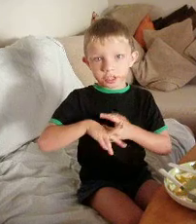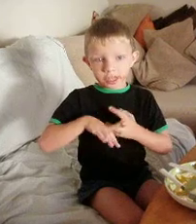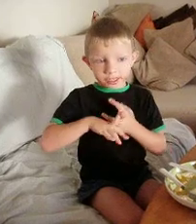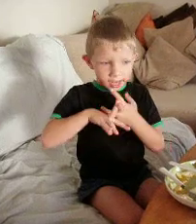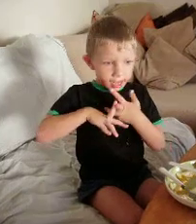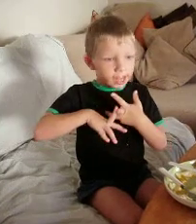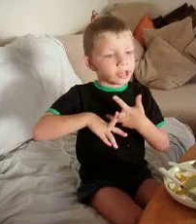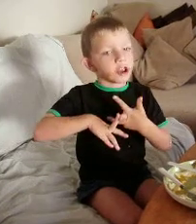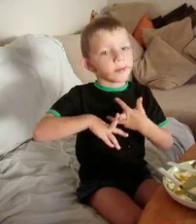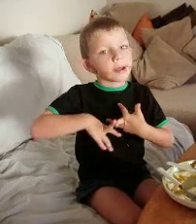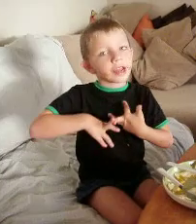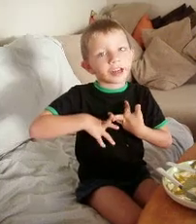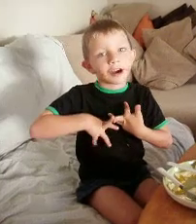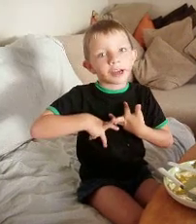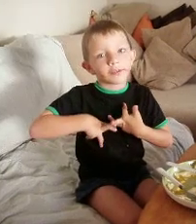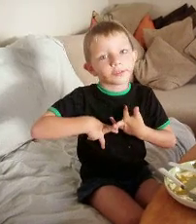Sunday, he turned back alive.